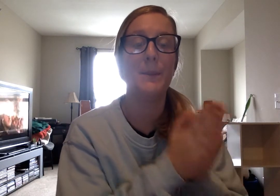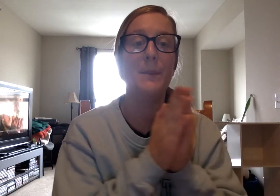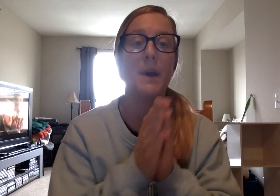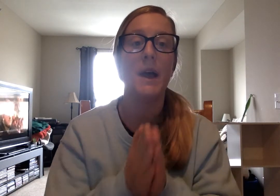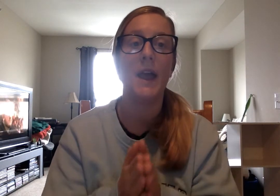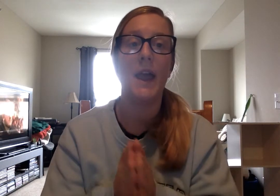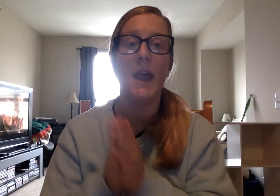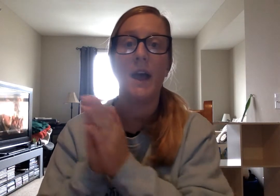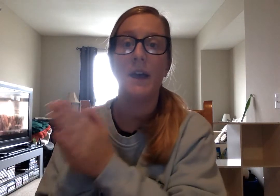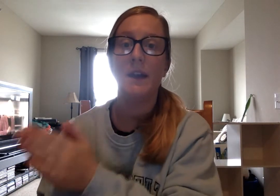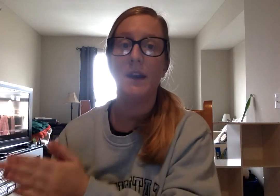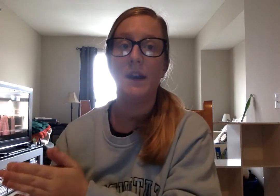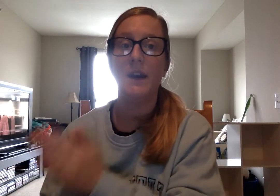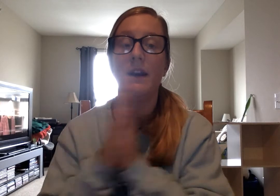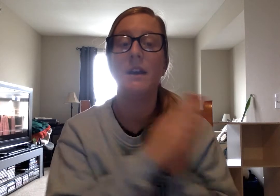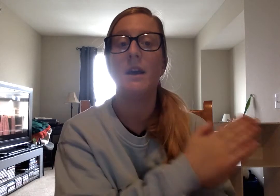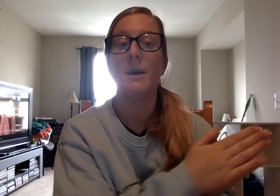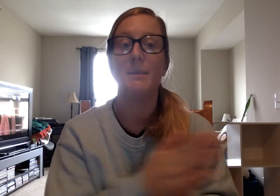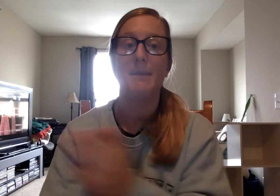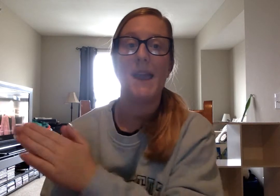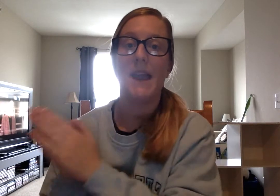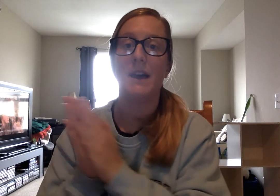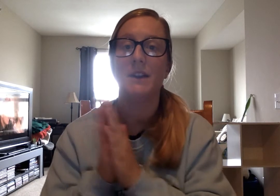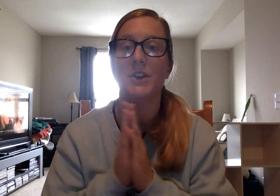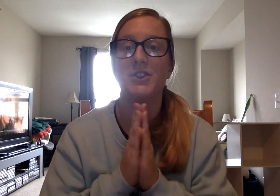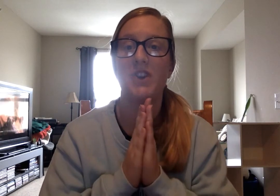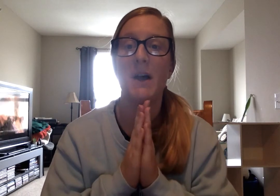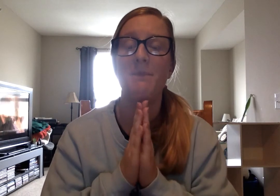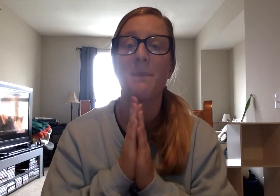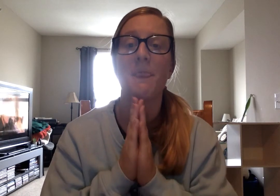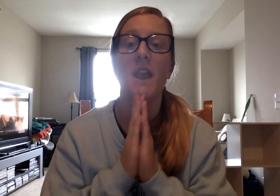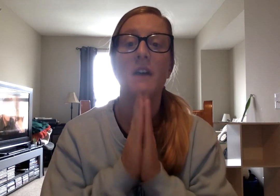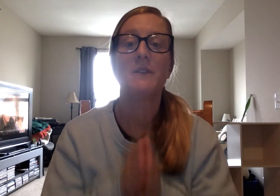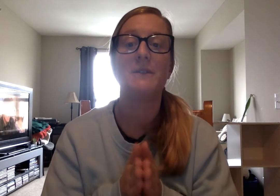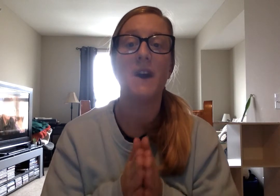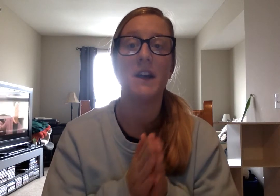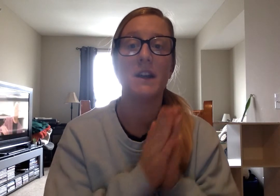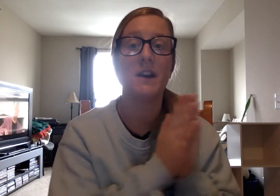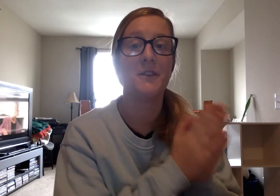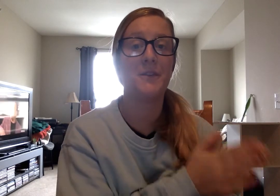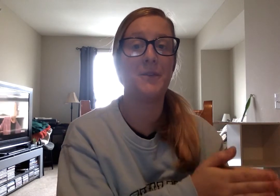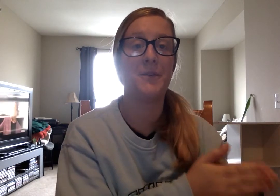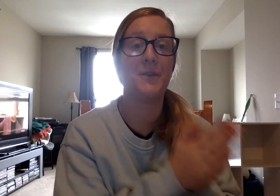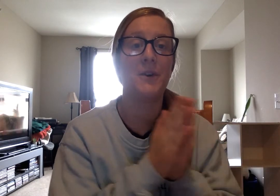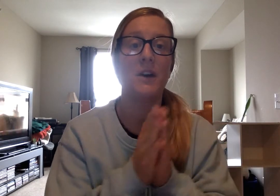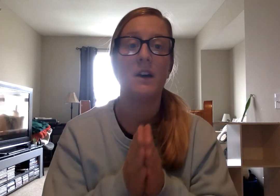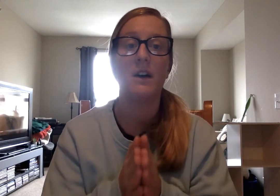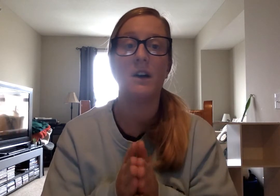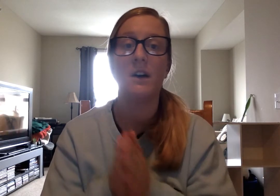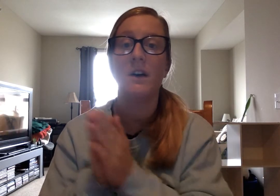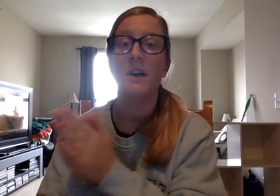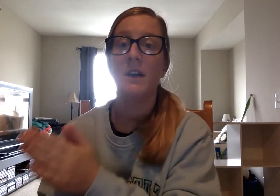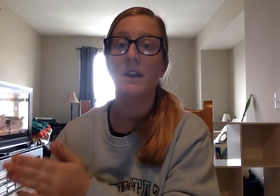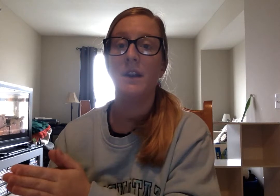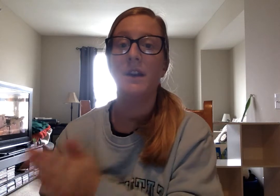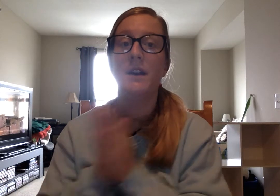-A-N. Man. Good job. Fun. F-U-N.